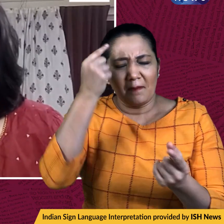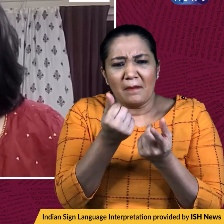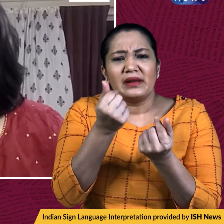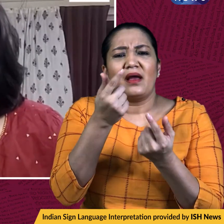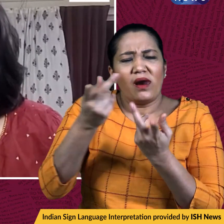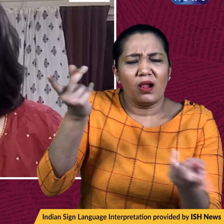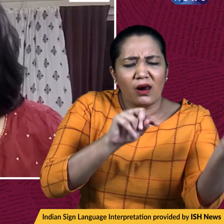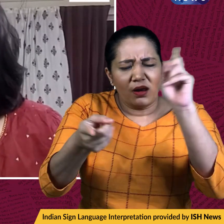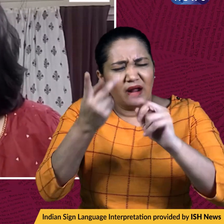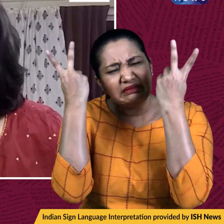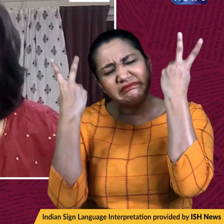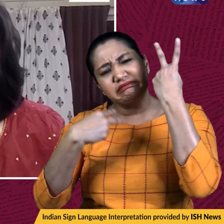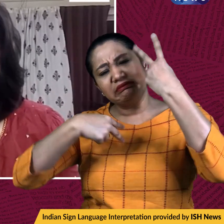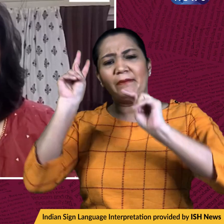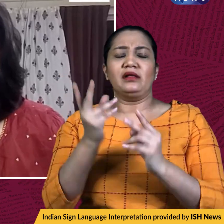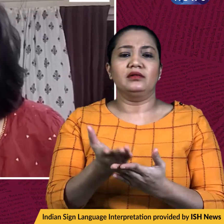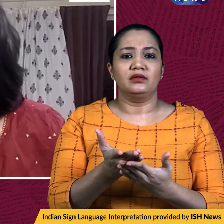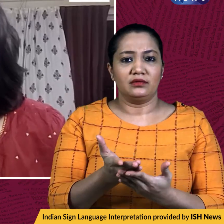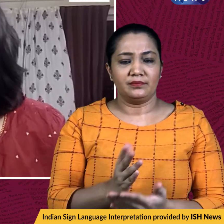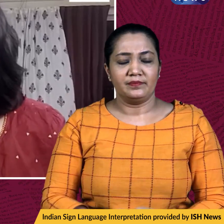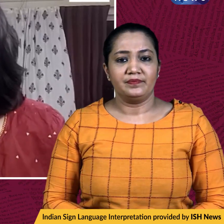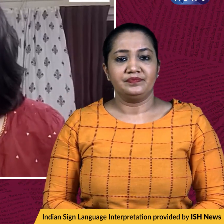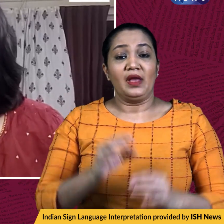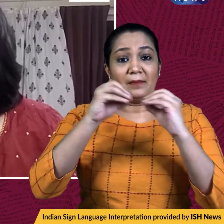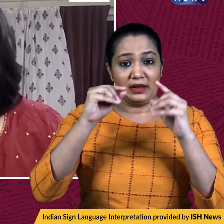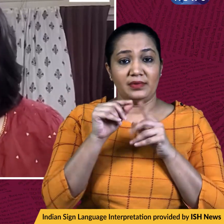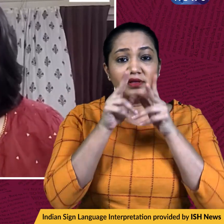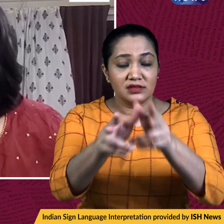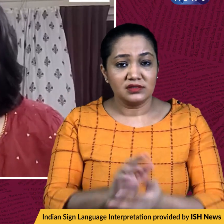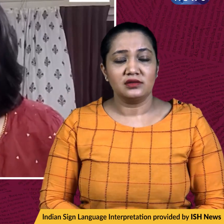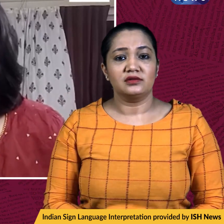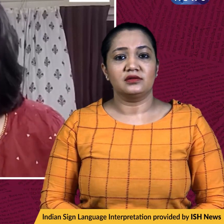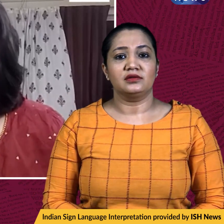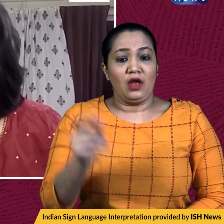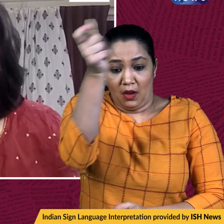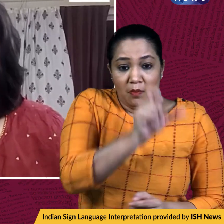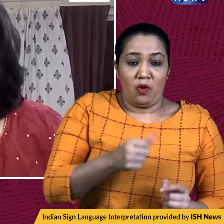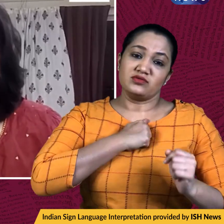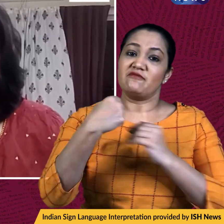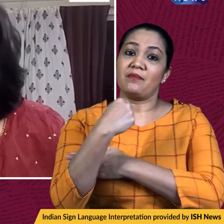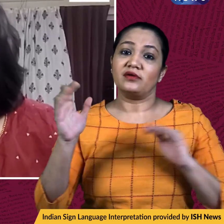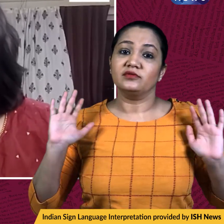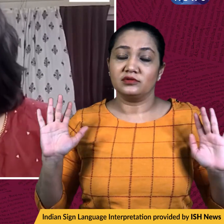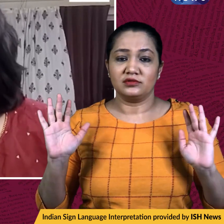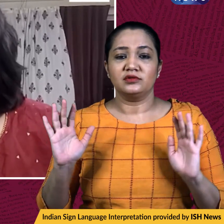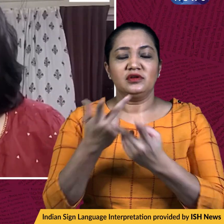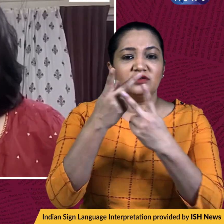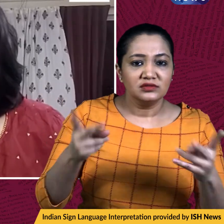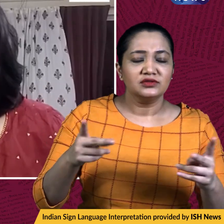misappropriation of company funds. Bharat Paye has also said that the board reserves the right to take further